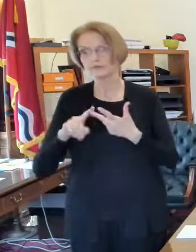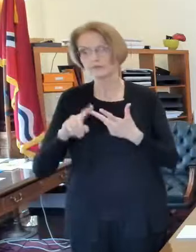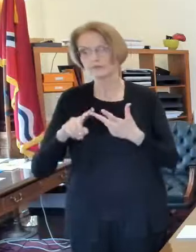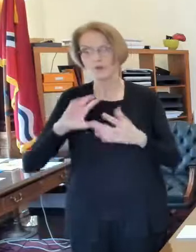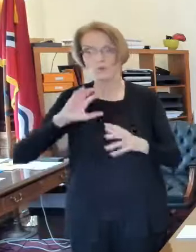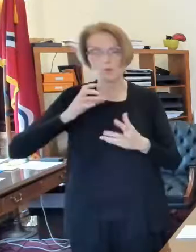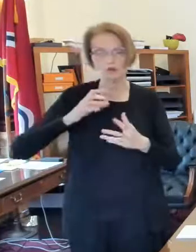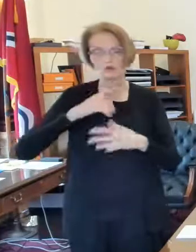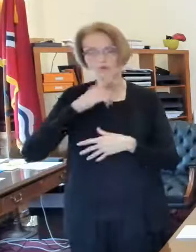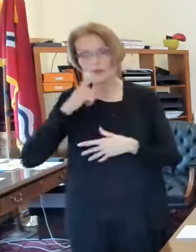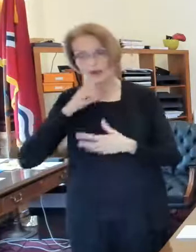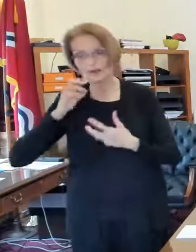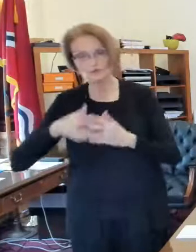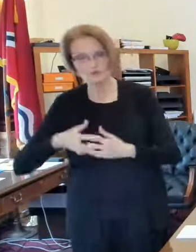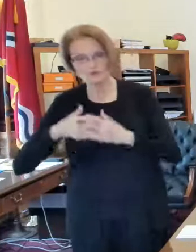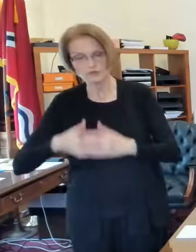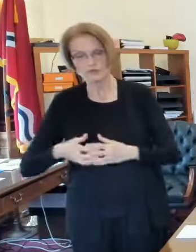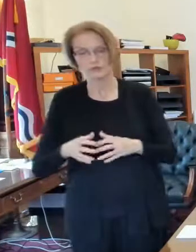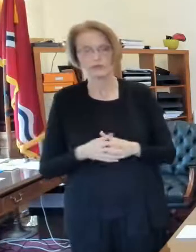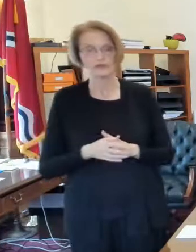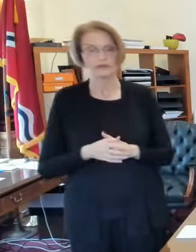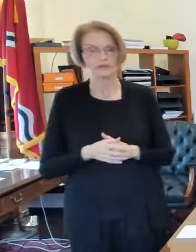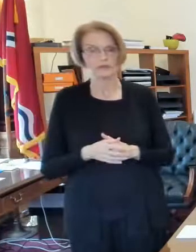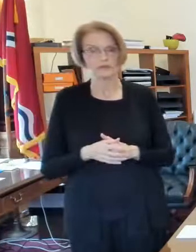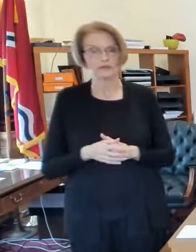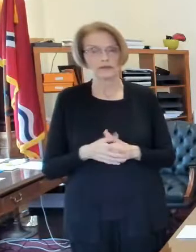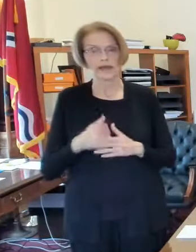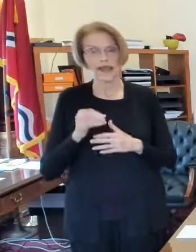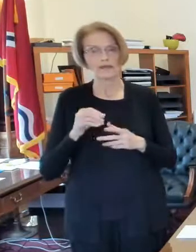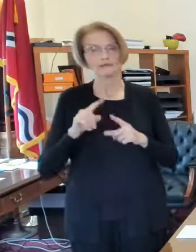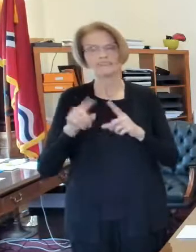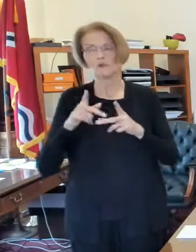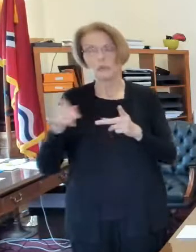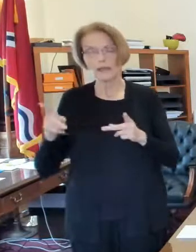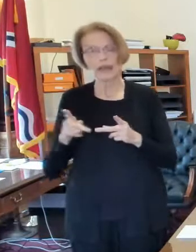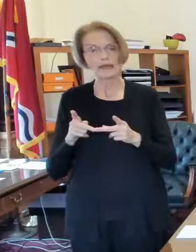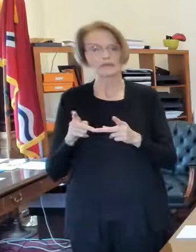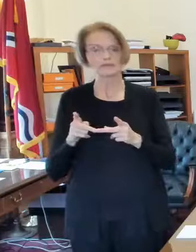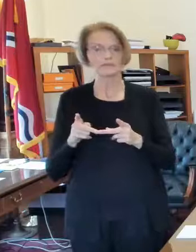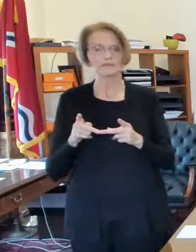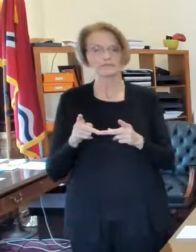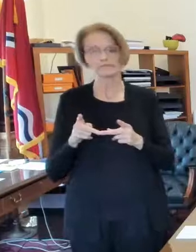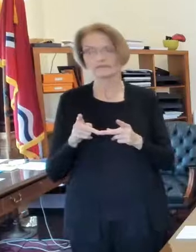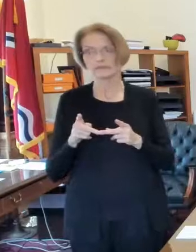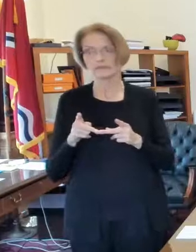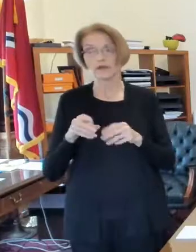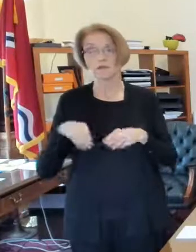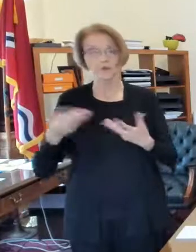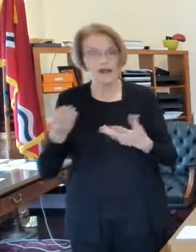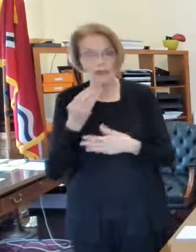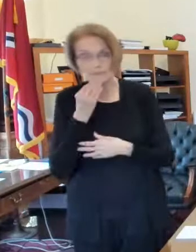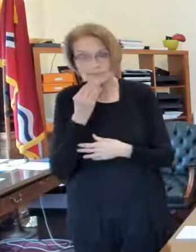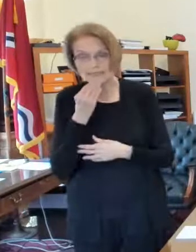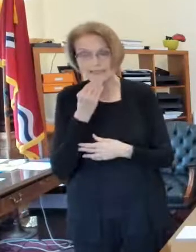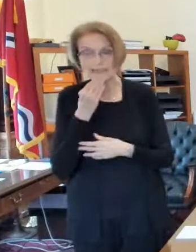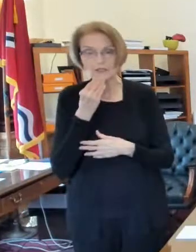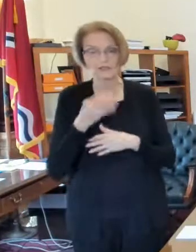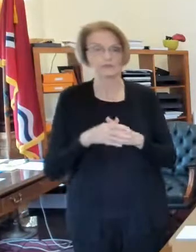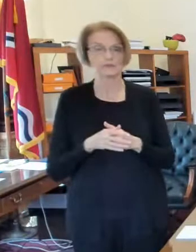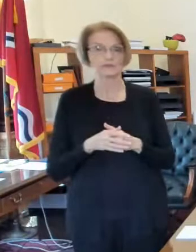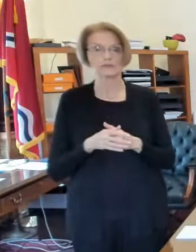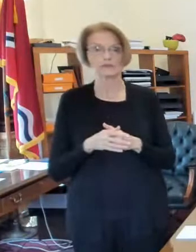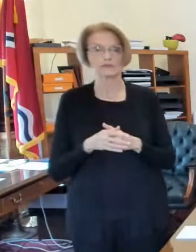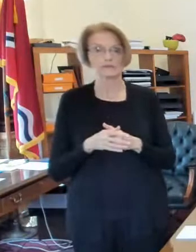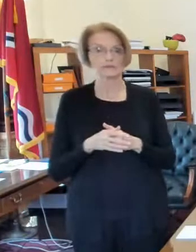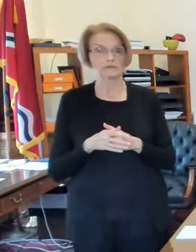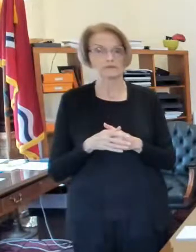uh and and uh spaces where folks there there will be meals spaces where folks can